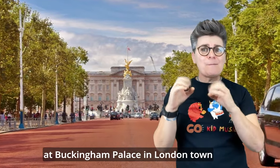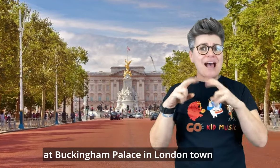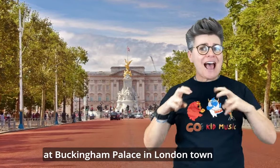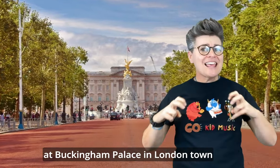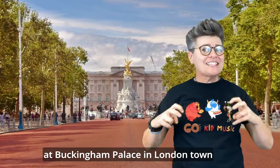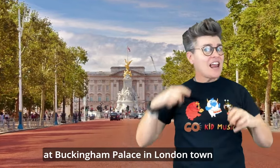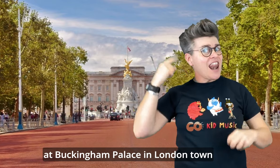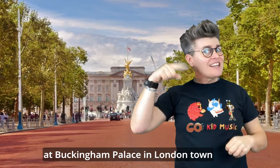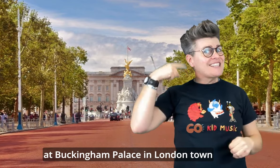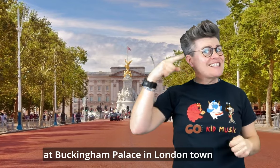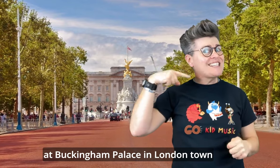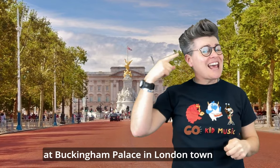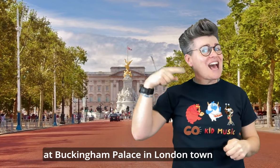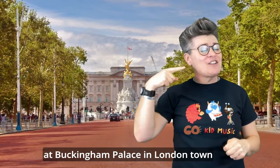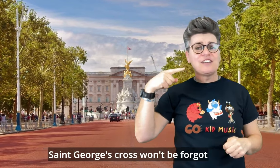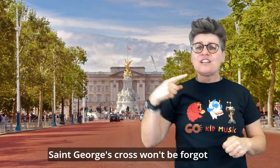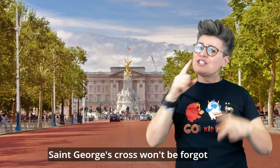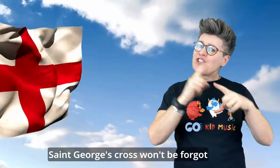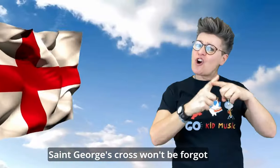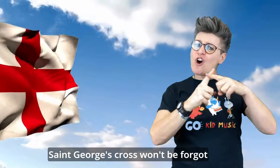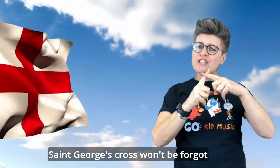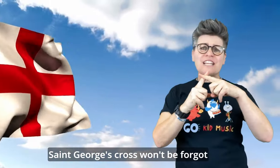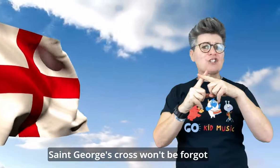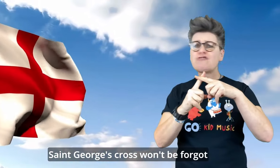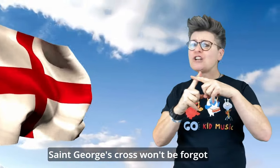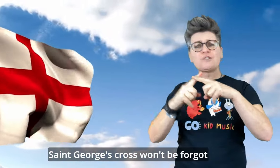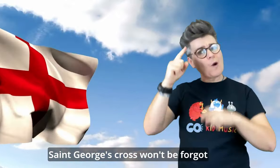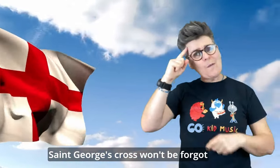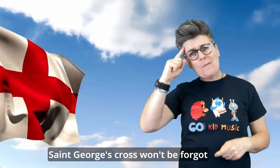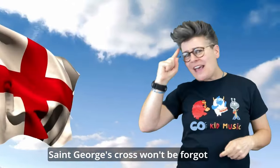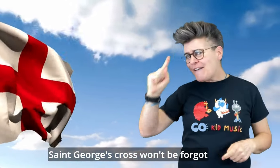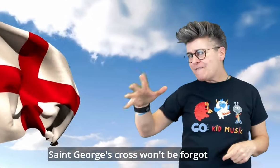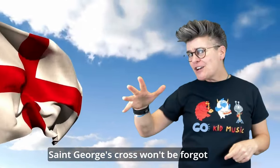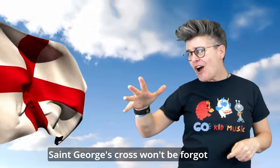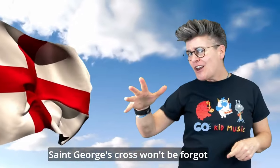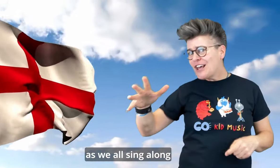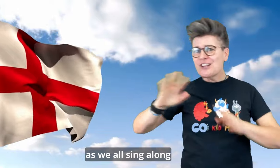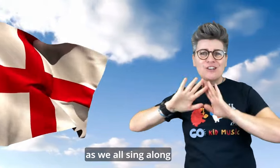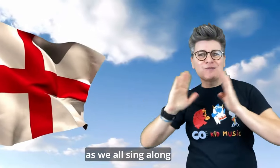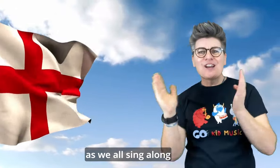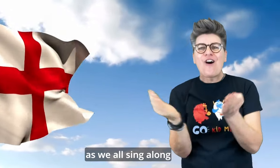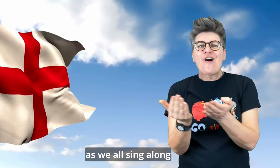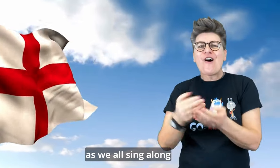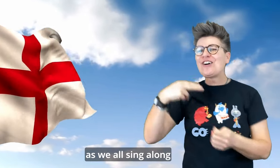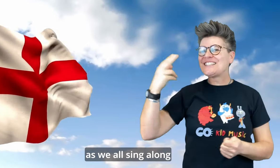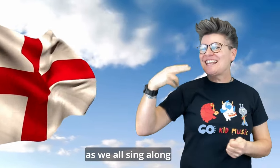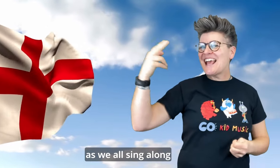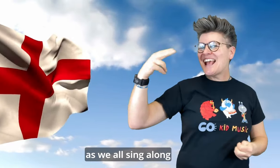Palace in London town St. George's Cross won't be forgotten As we all sing